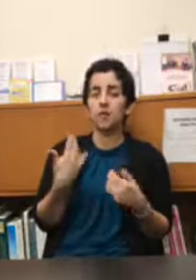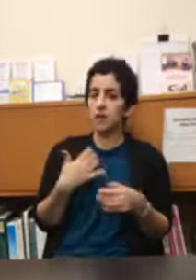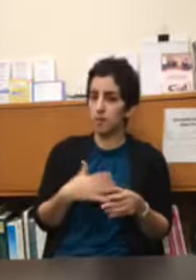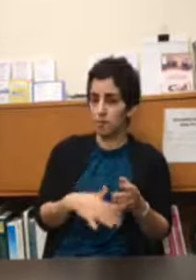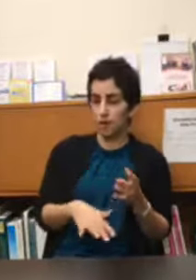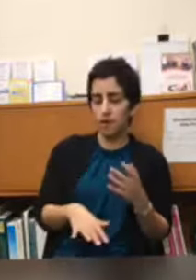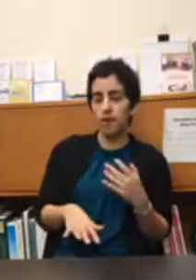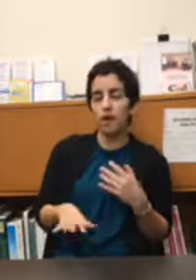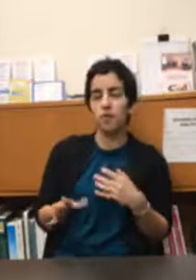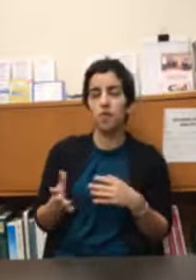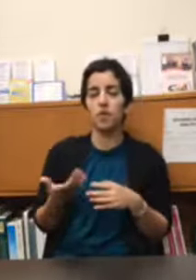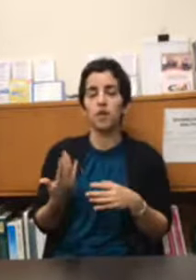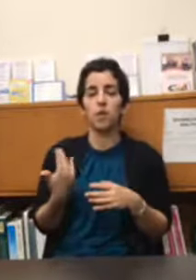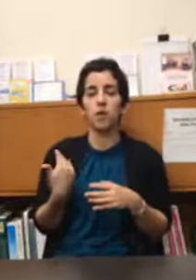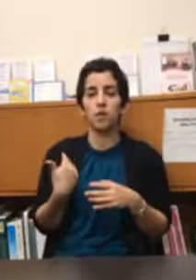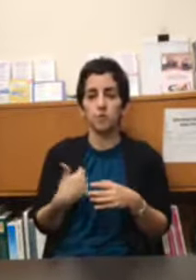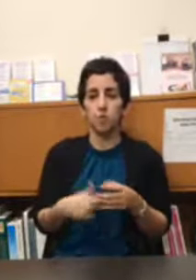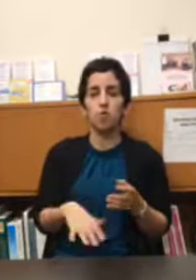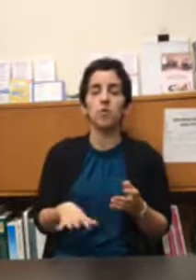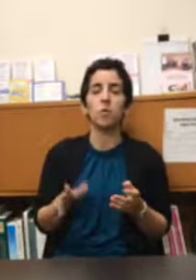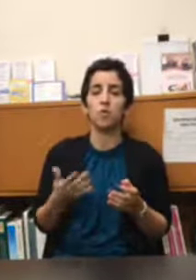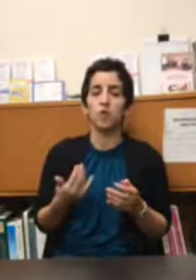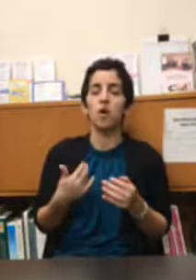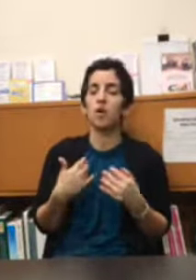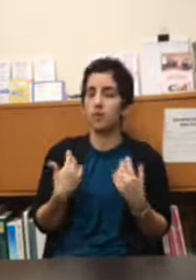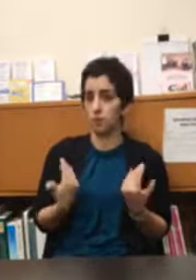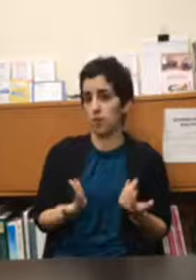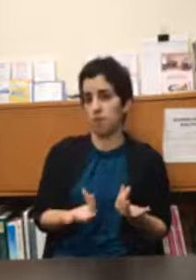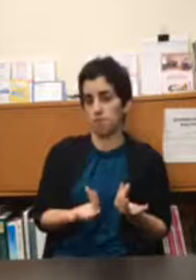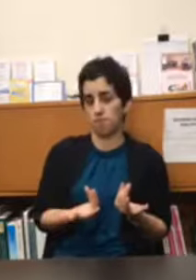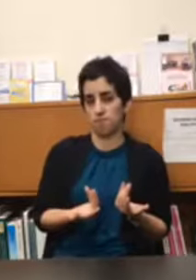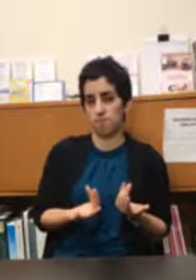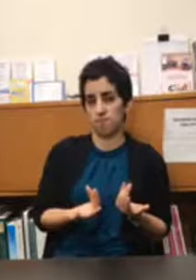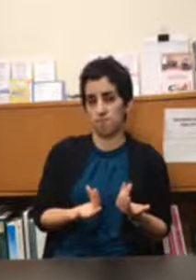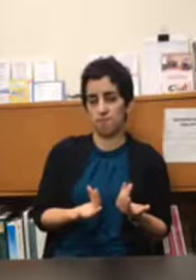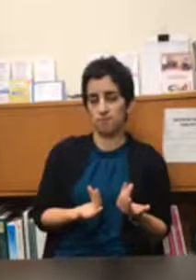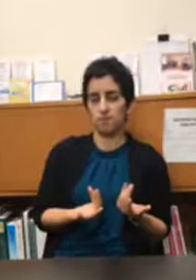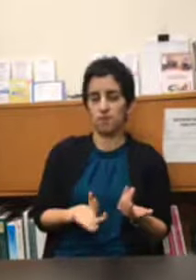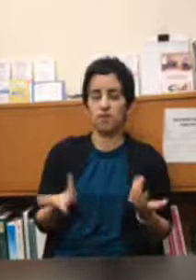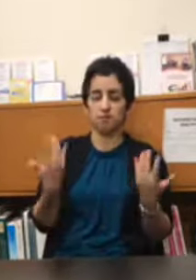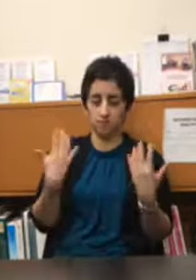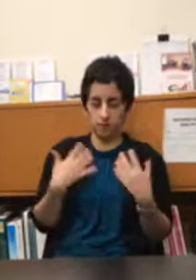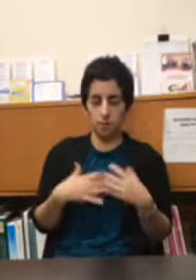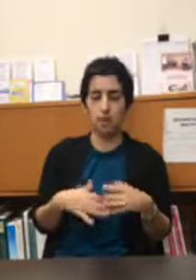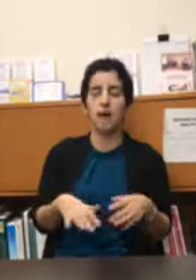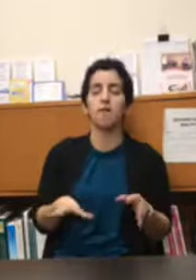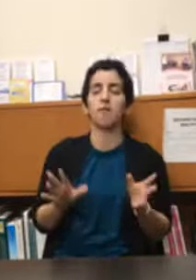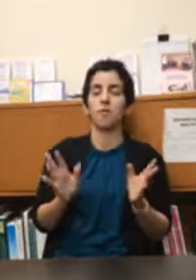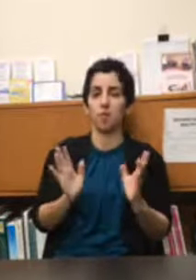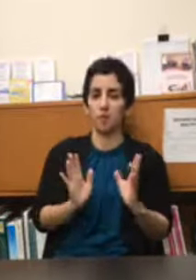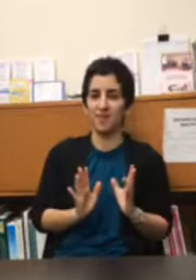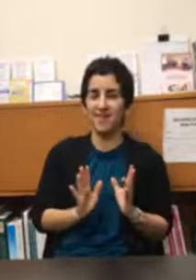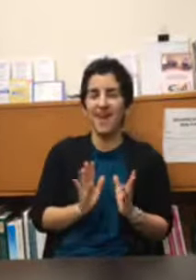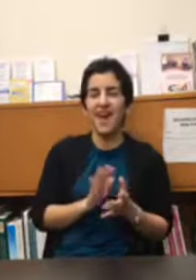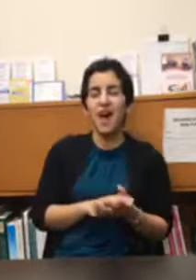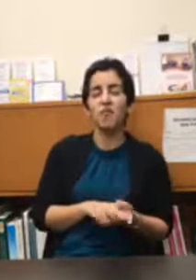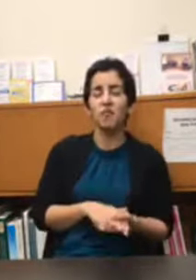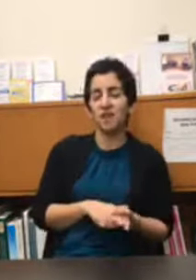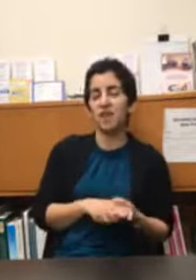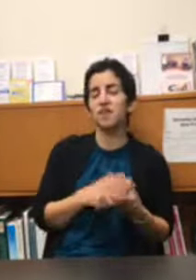in our body everything in the way we move the way we talk is rhythm so just sit with that for a moment everything is